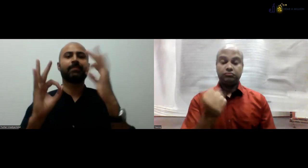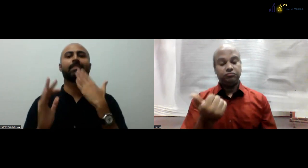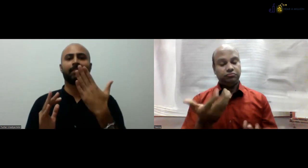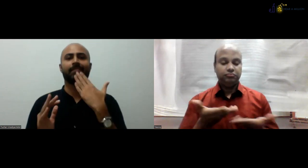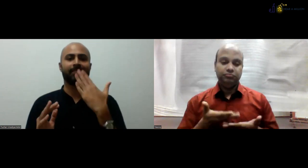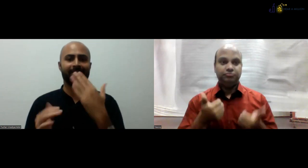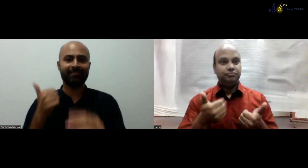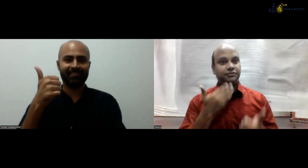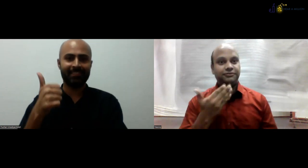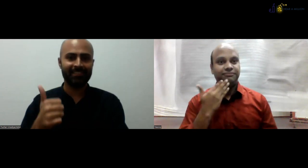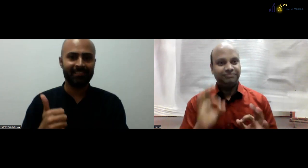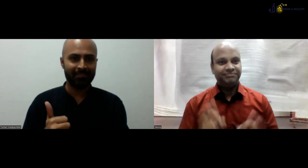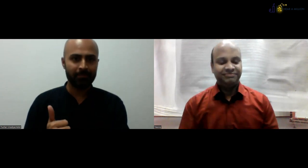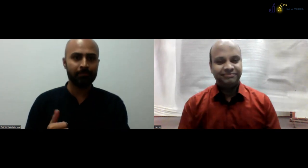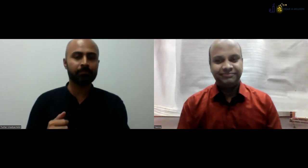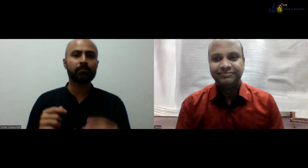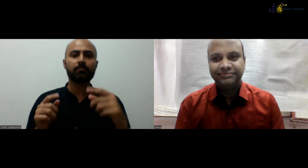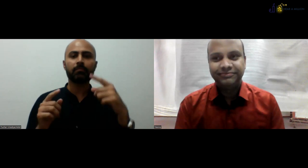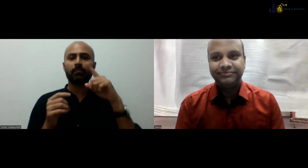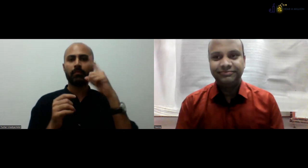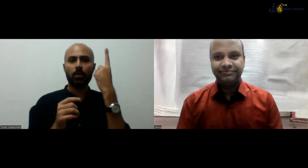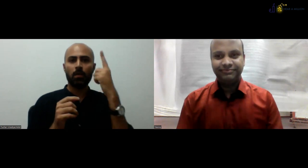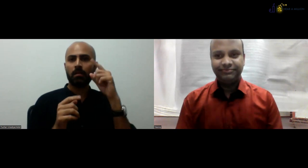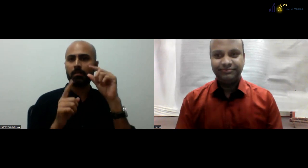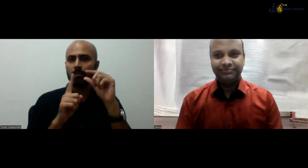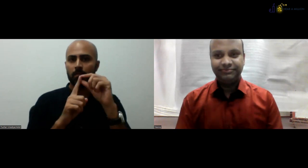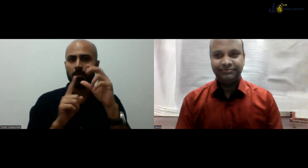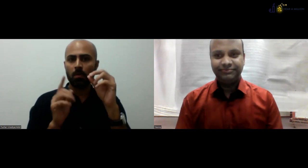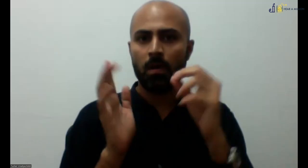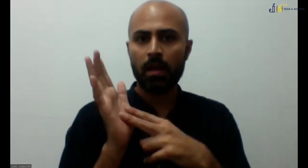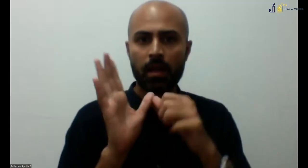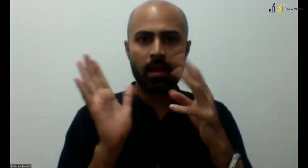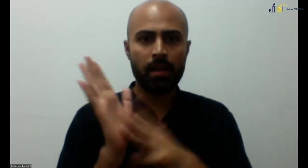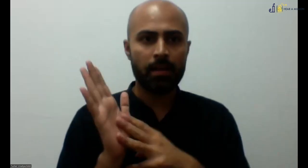have you over again. Thank you so much. Sure. Questions are always welcome.